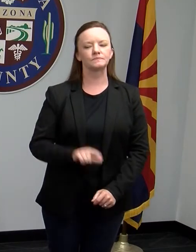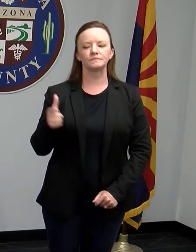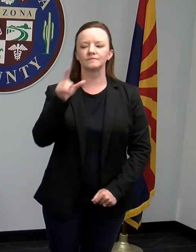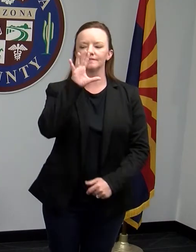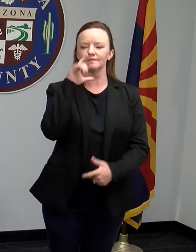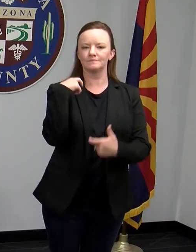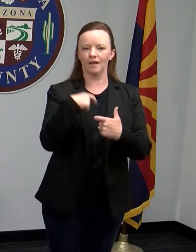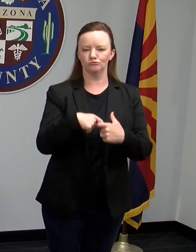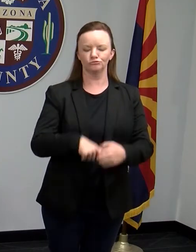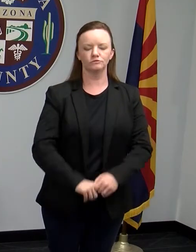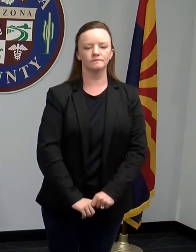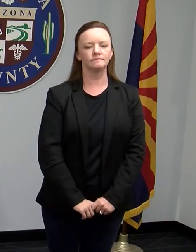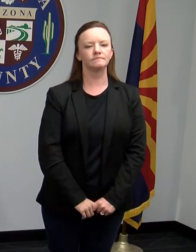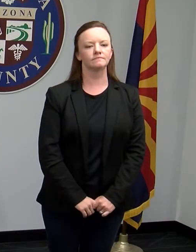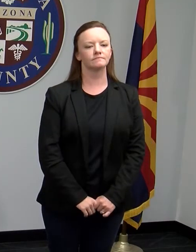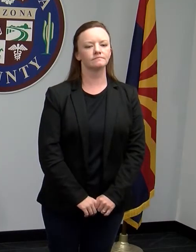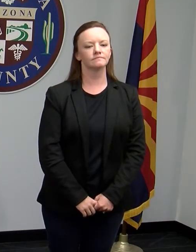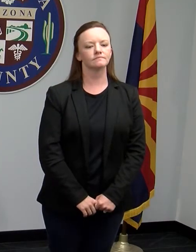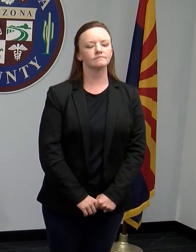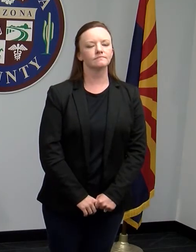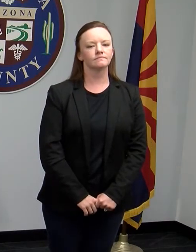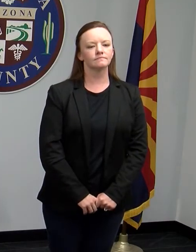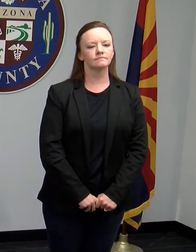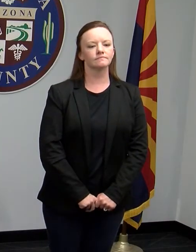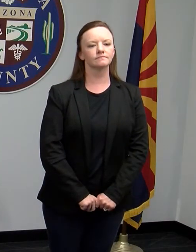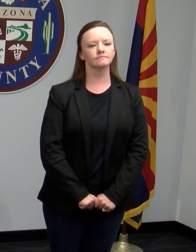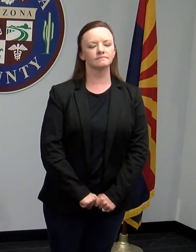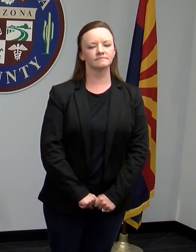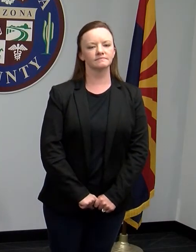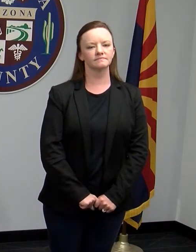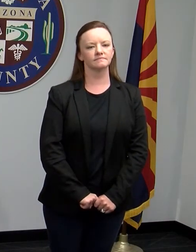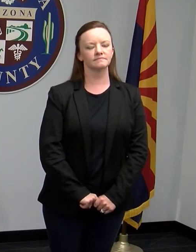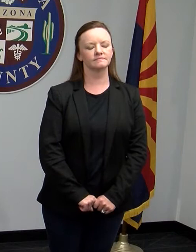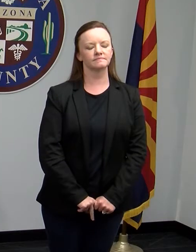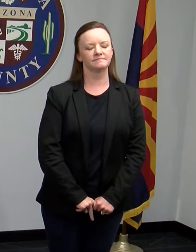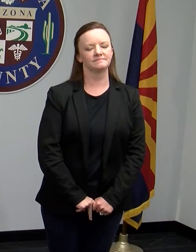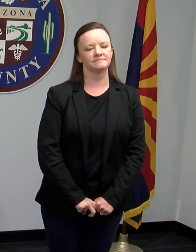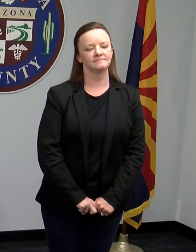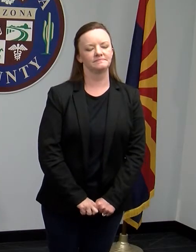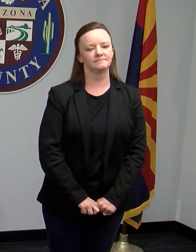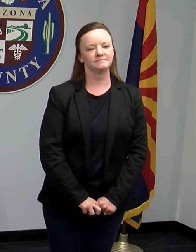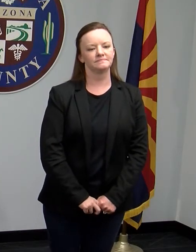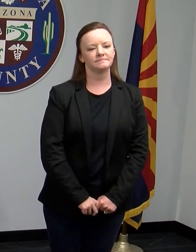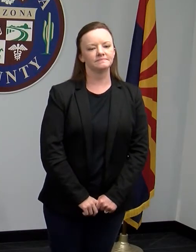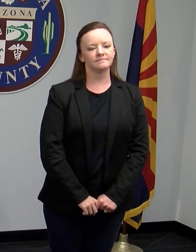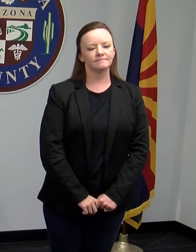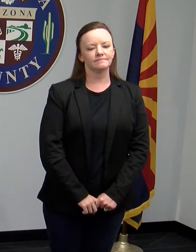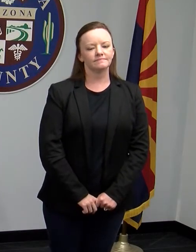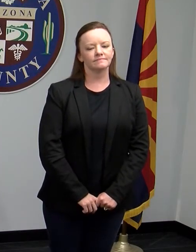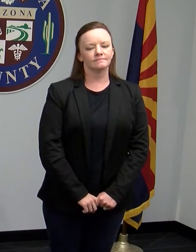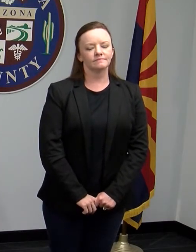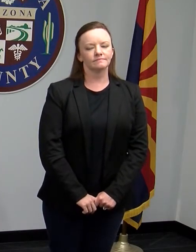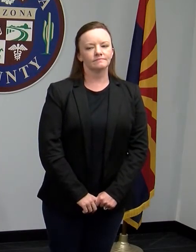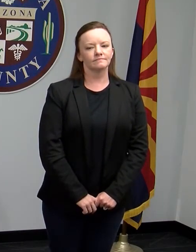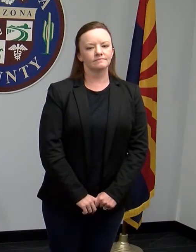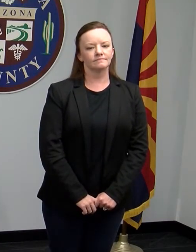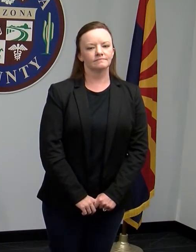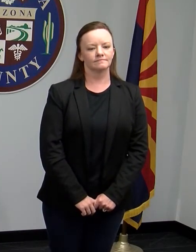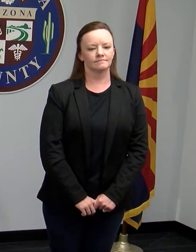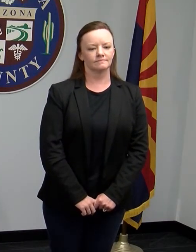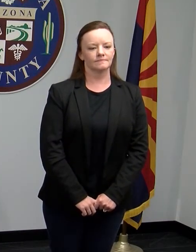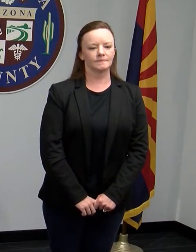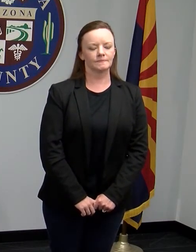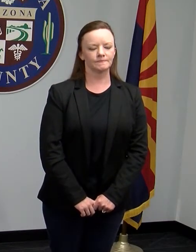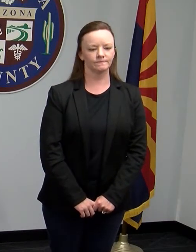La pregunta fue que si ha habido un aumento en los casos de hospitalización a nivel estatal. Hablando del condado Maricopa solamente,